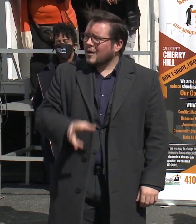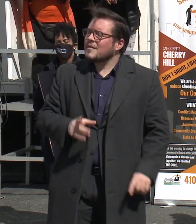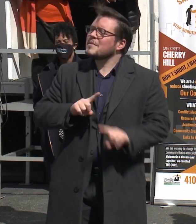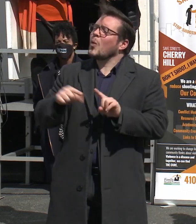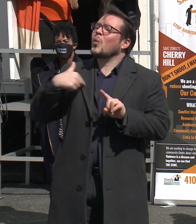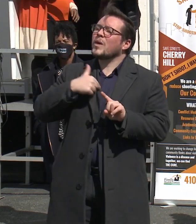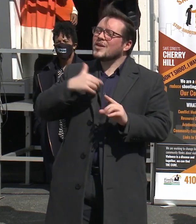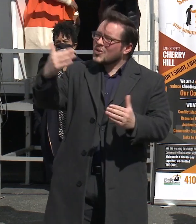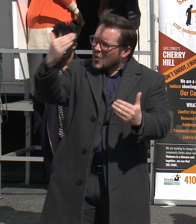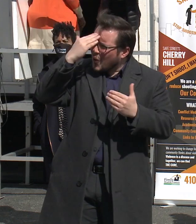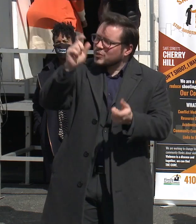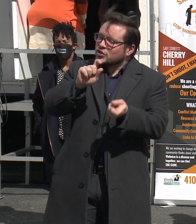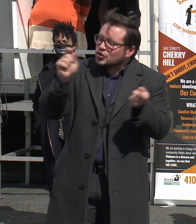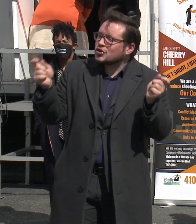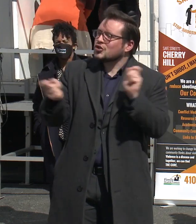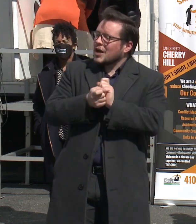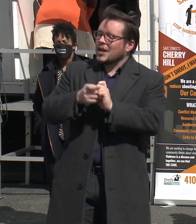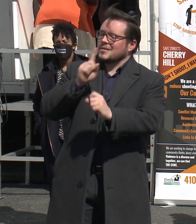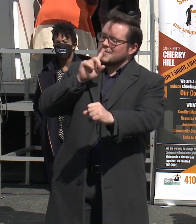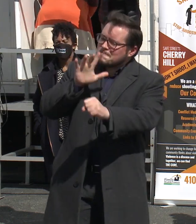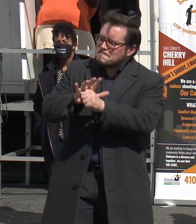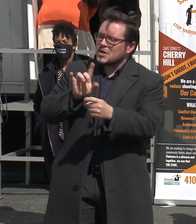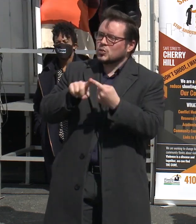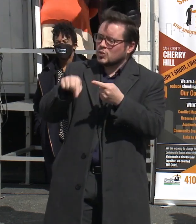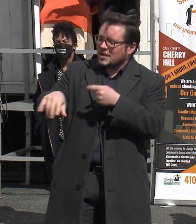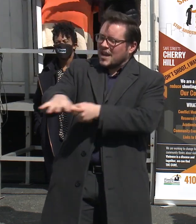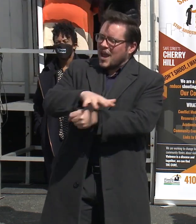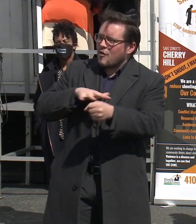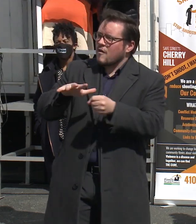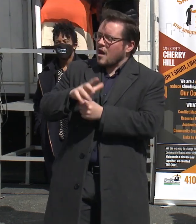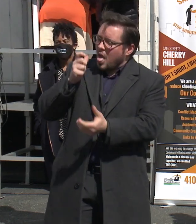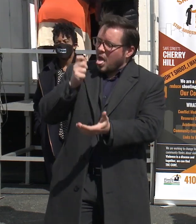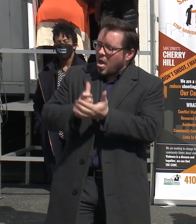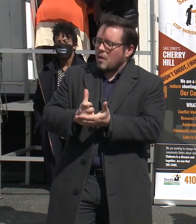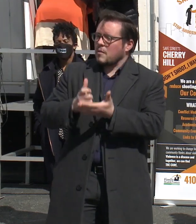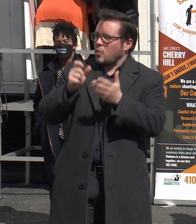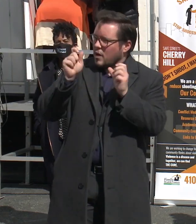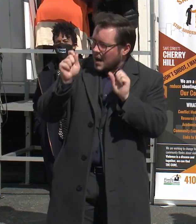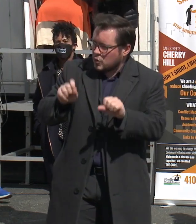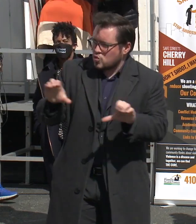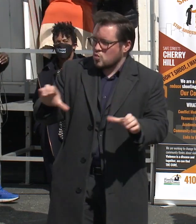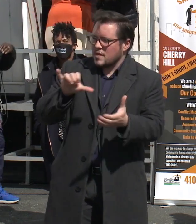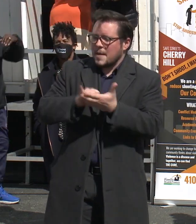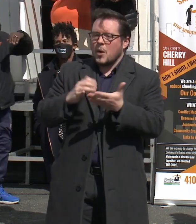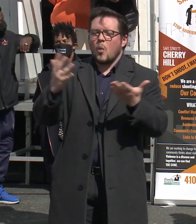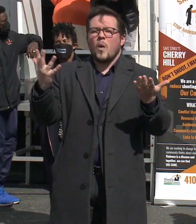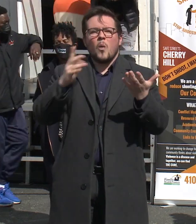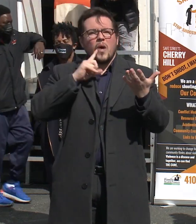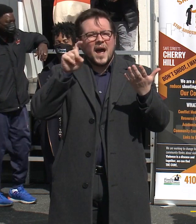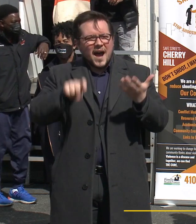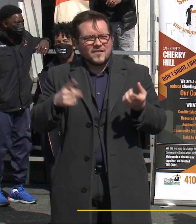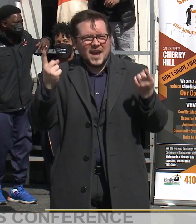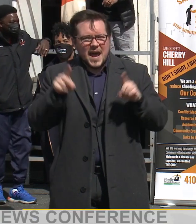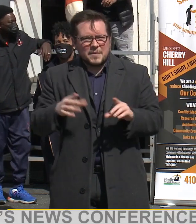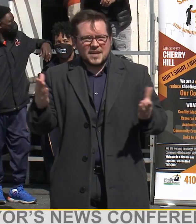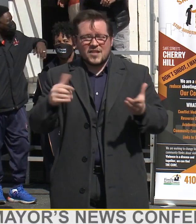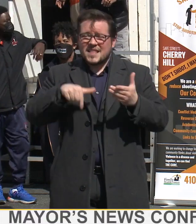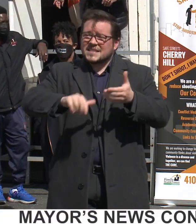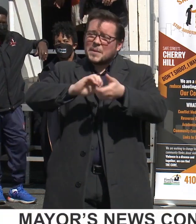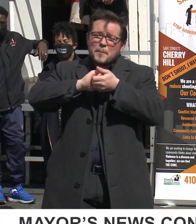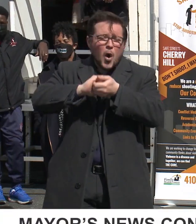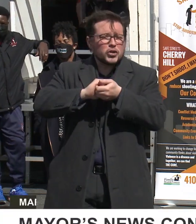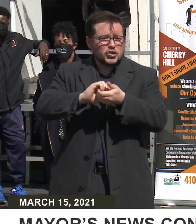we made that change and the city made that commitment to changing the way it operates, we were able to do that. But what's going to have to happen here, this is a partnership.